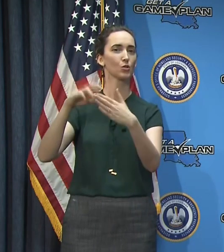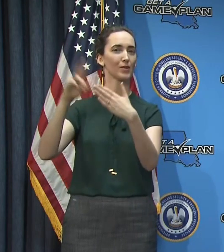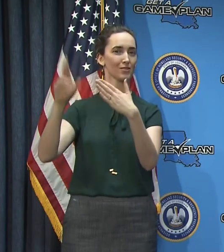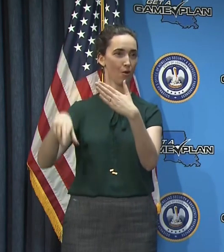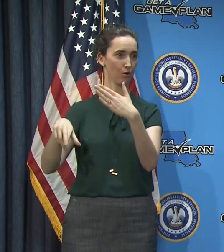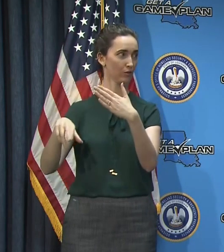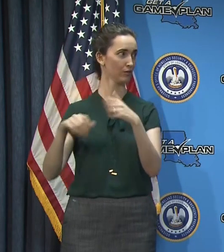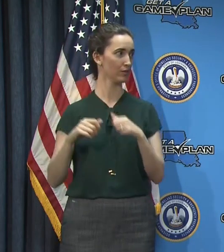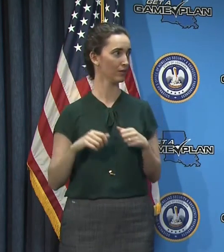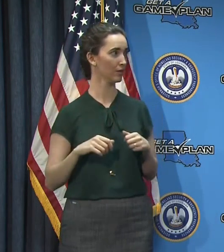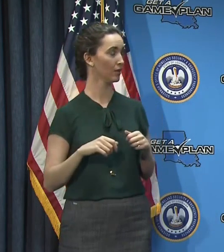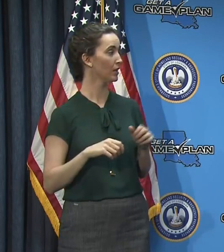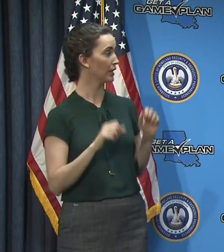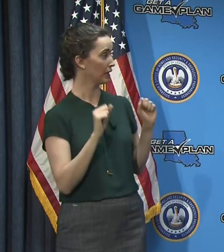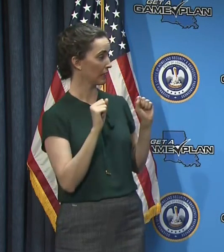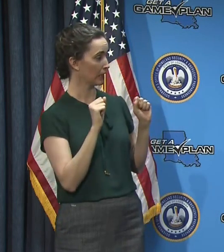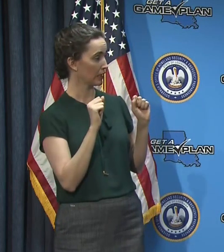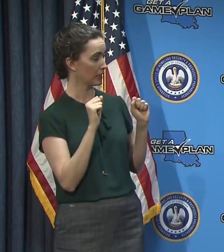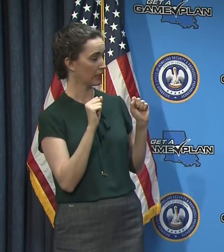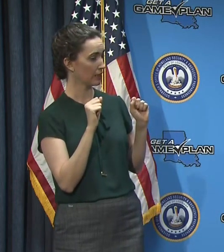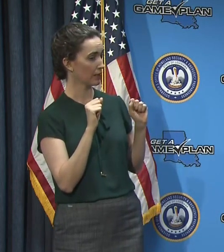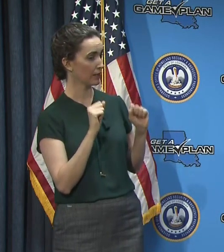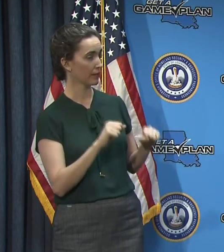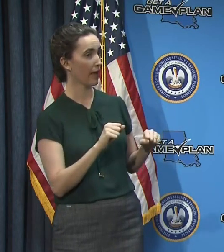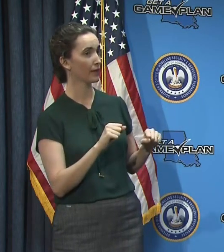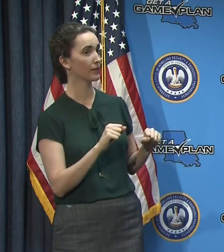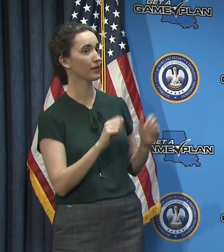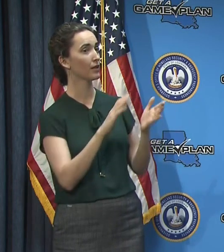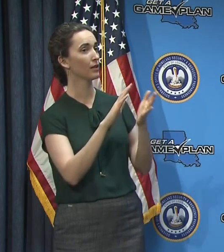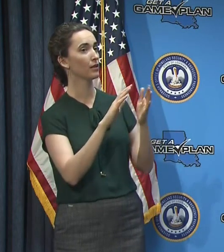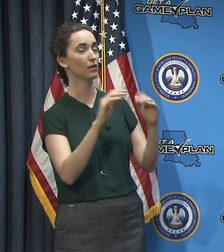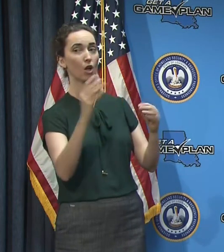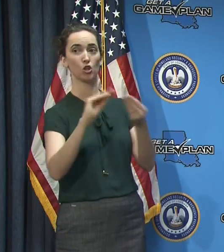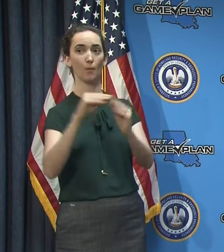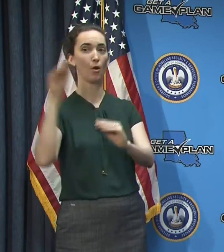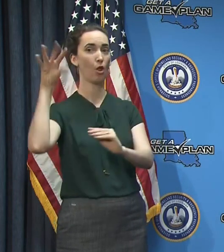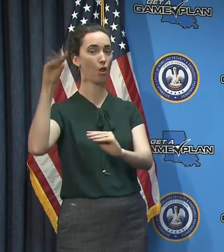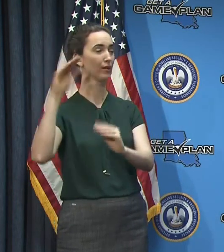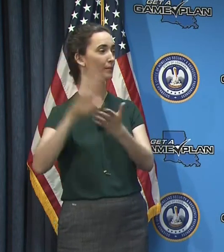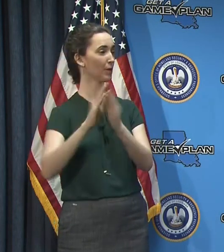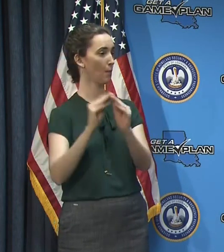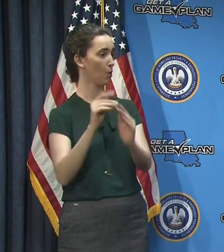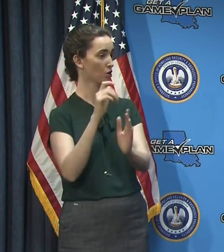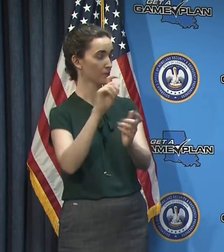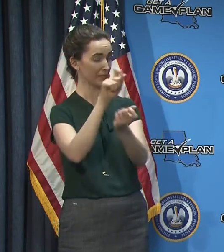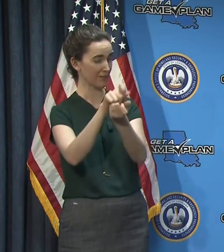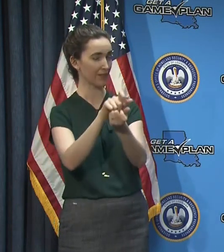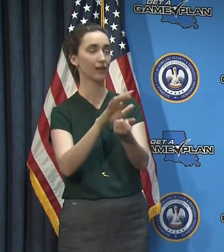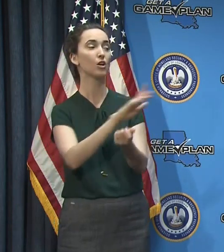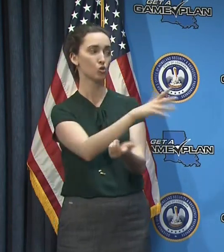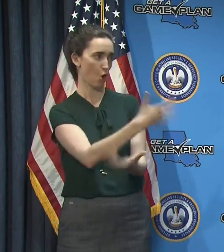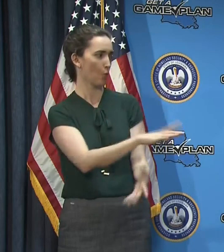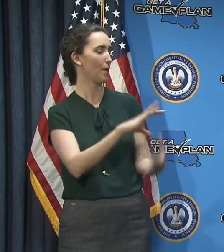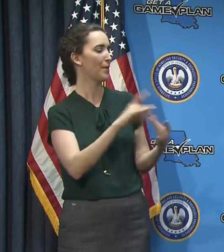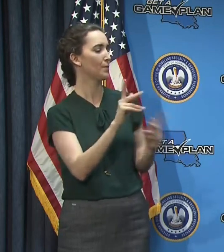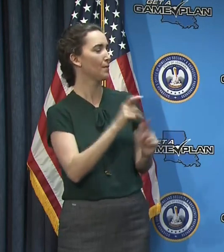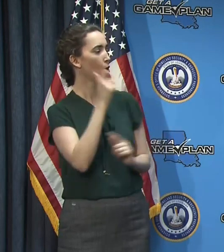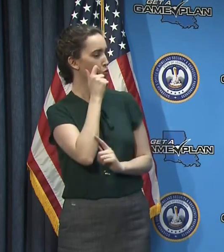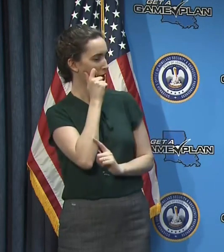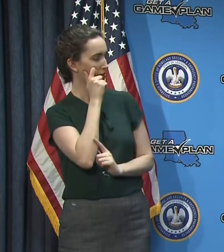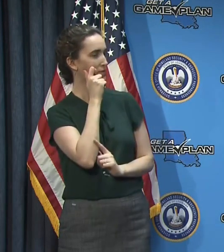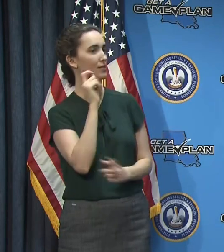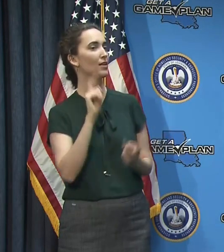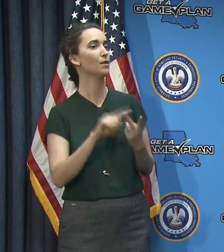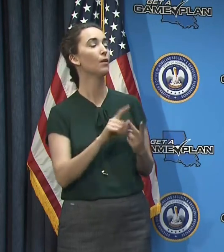possibly moving to be, to be more specific? know you mentioned the race of people and things like that, but there's one particular